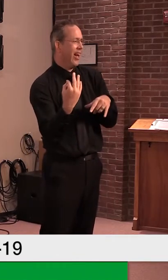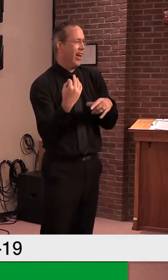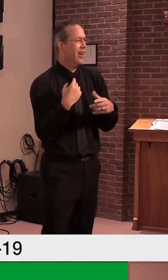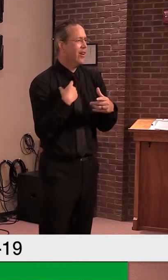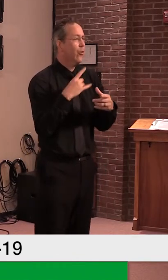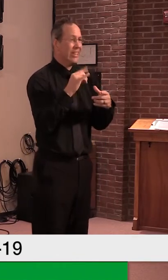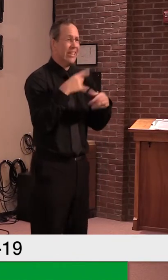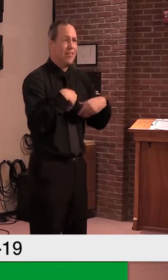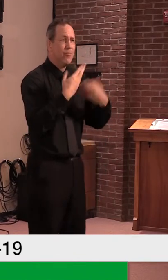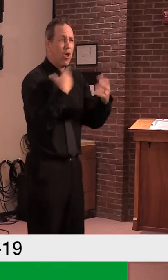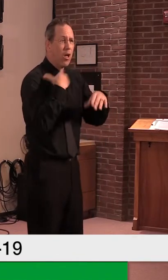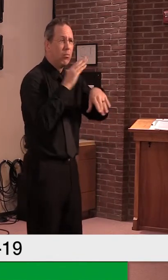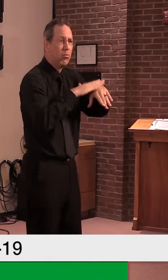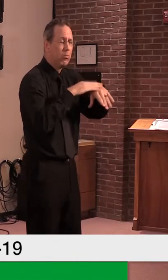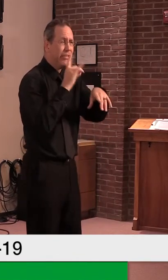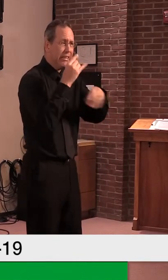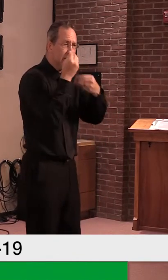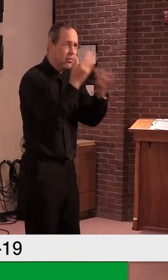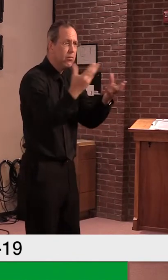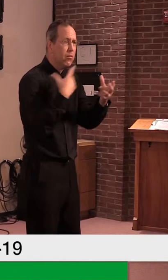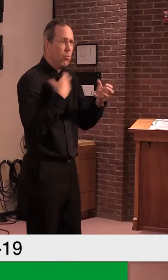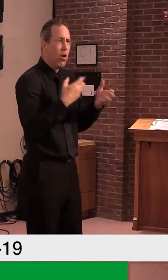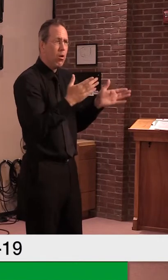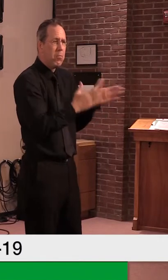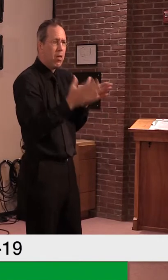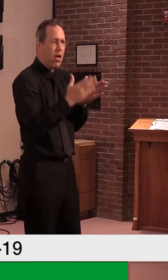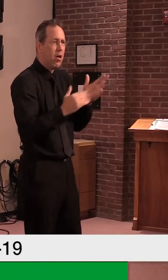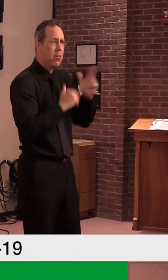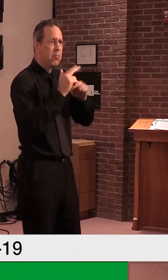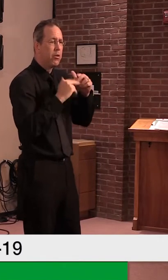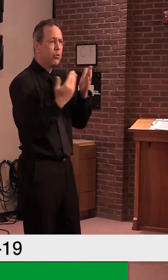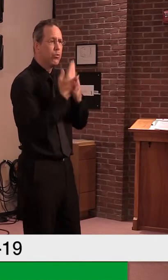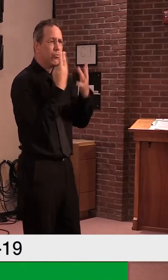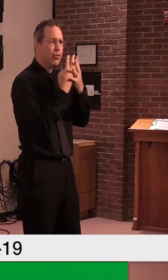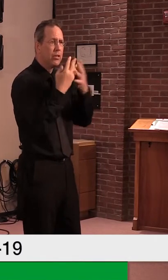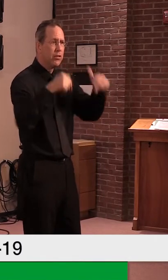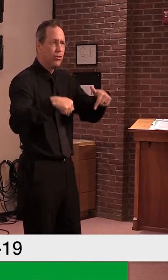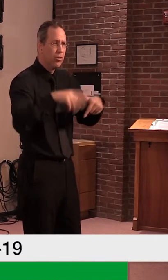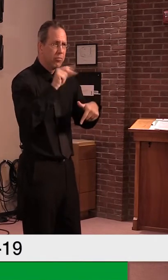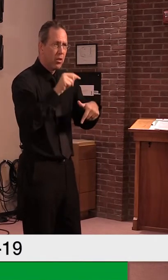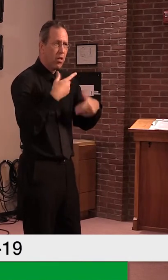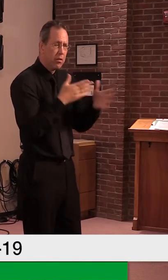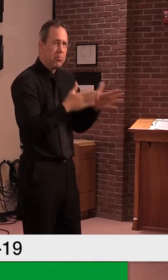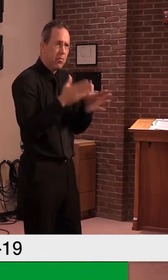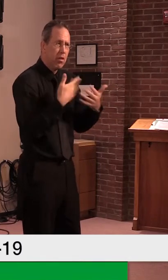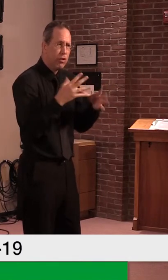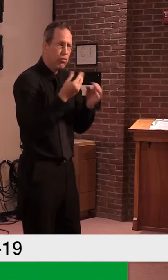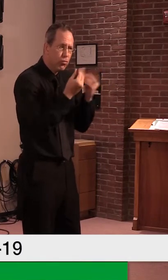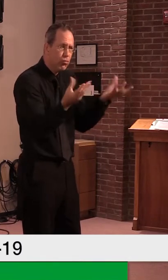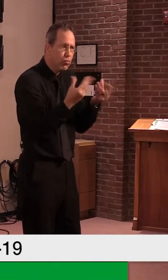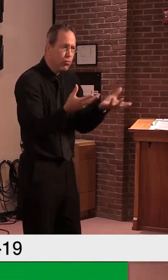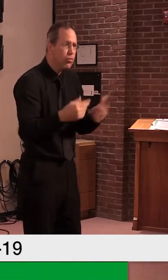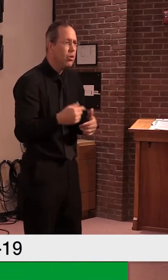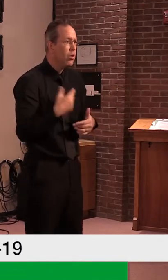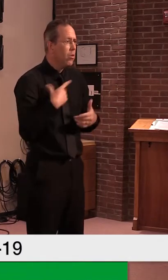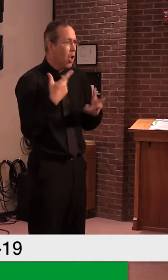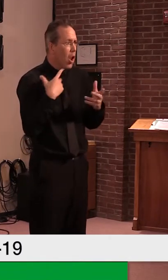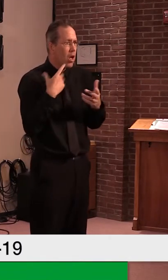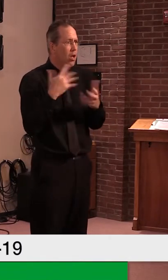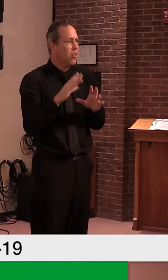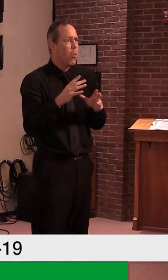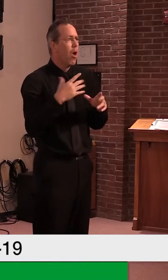I think it's high time that we start thinking about that so that we don't have to rely on out-of-state facilities. This state has relied on out-of-state